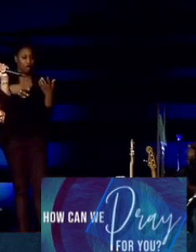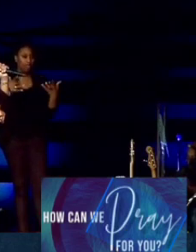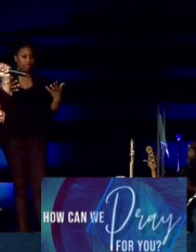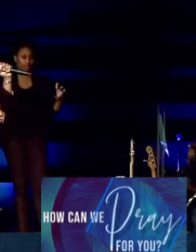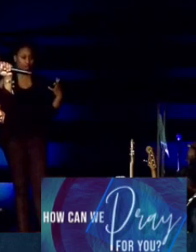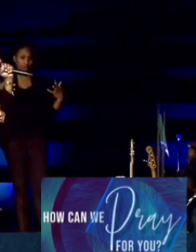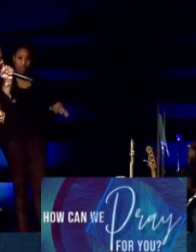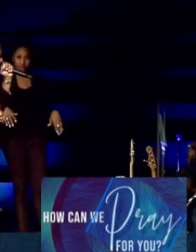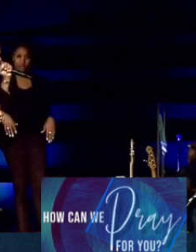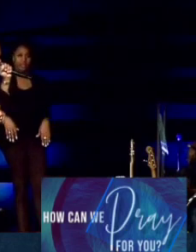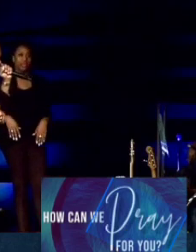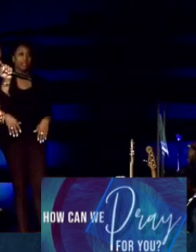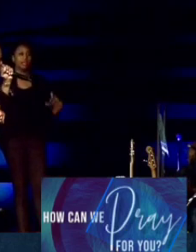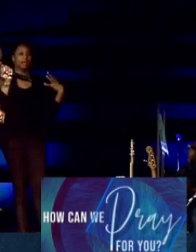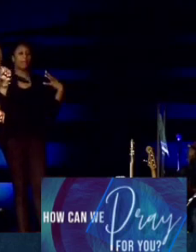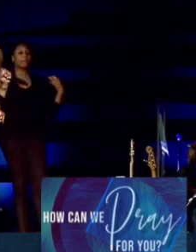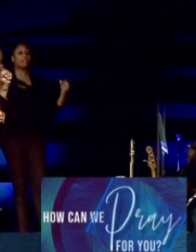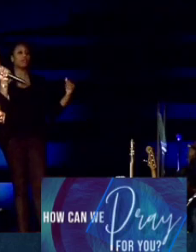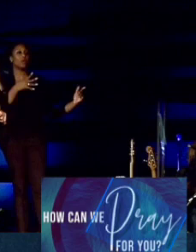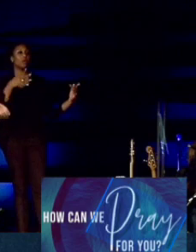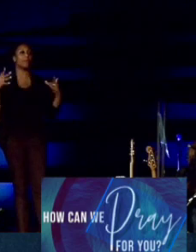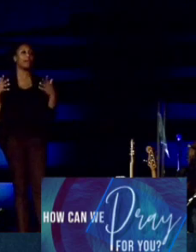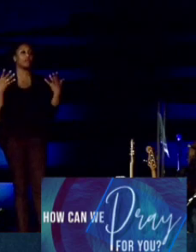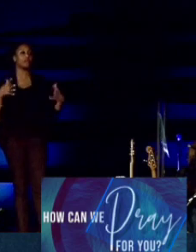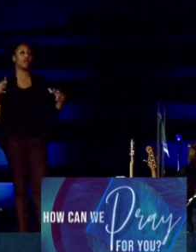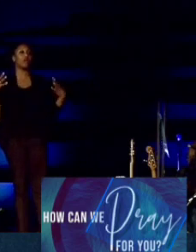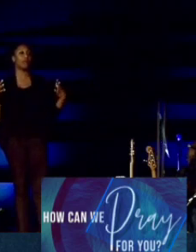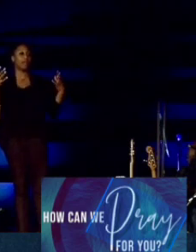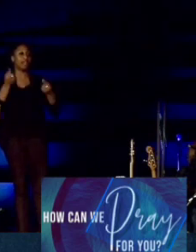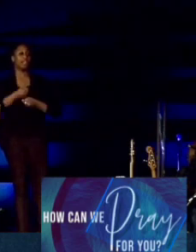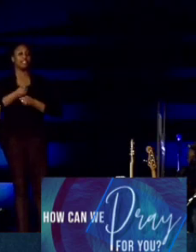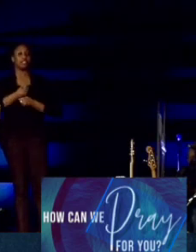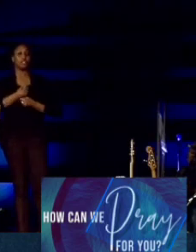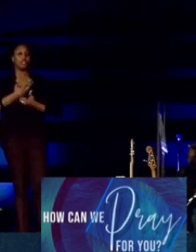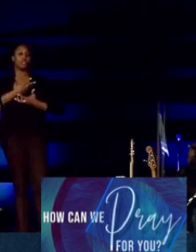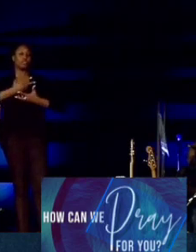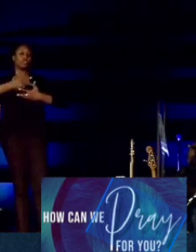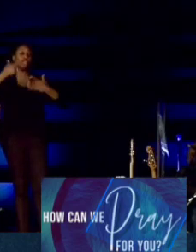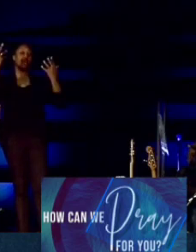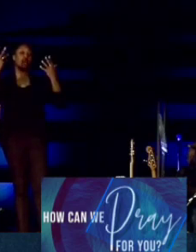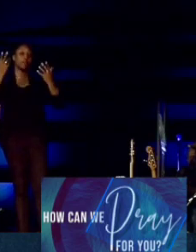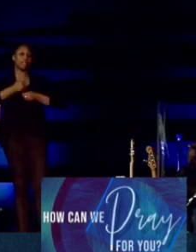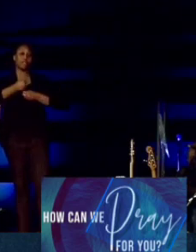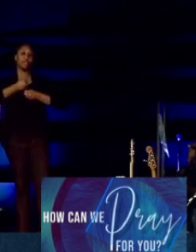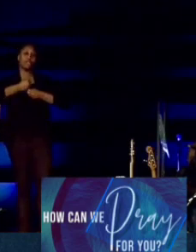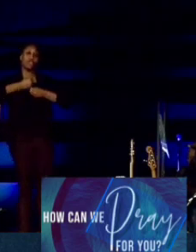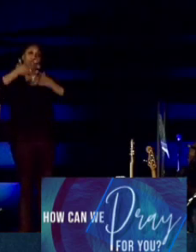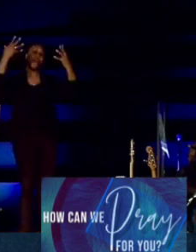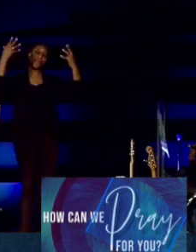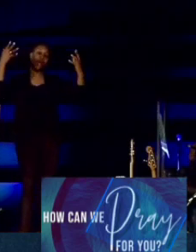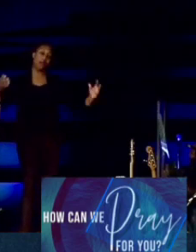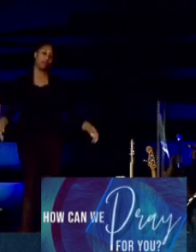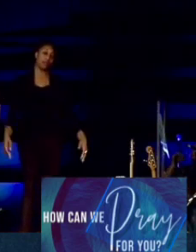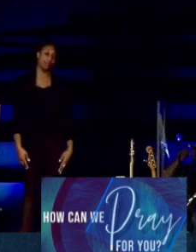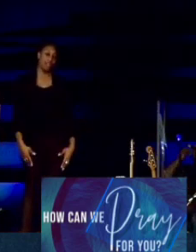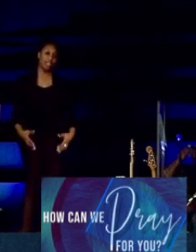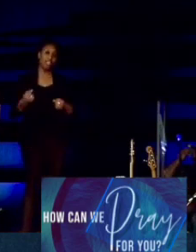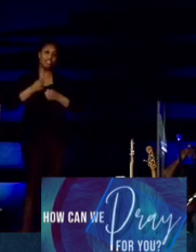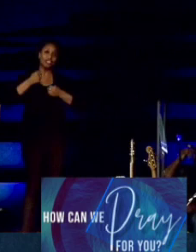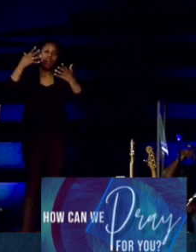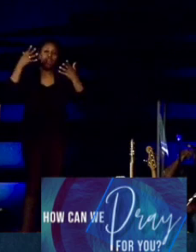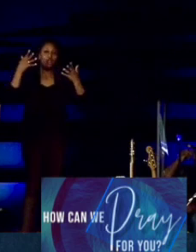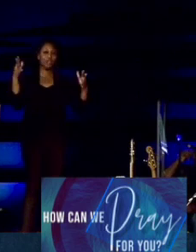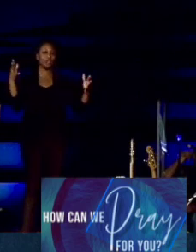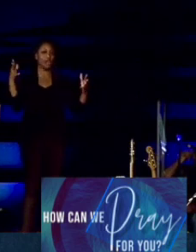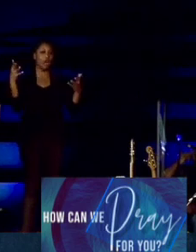Until your battle is over. Shout now. Yes. Because it's